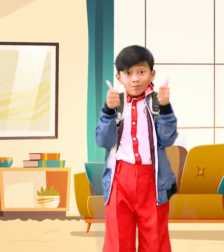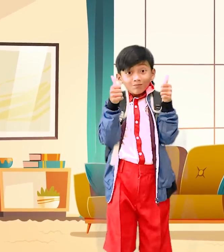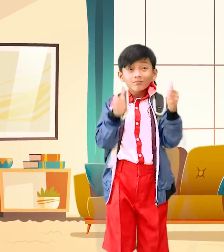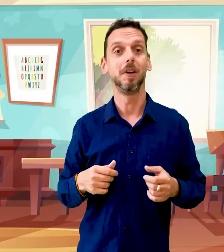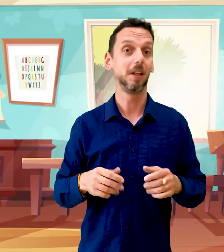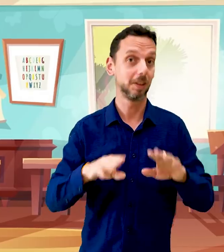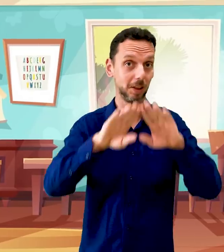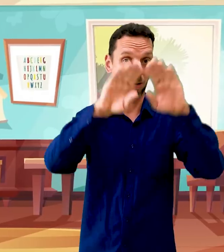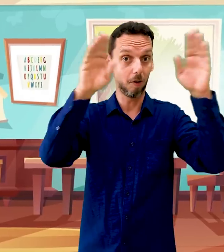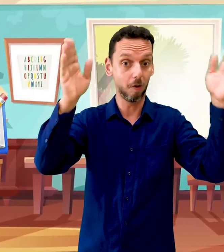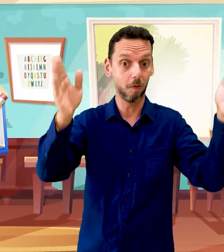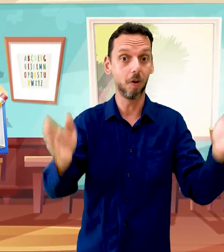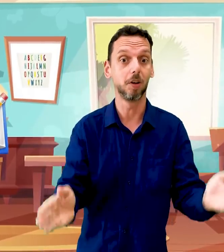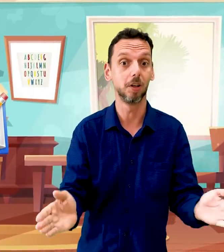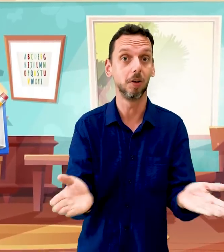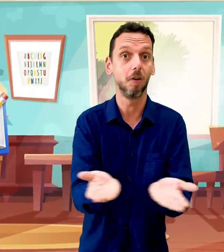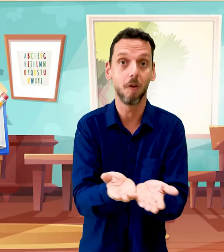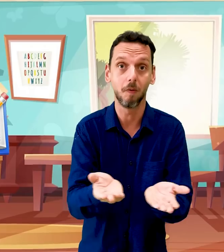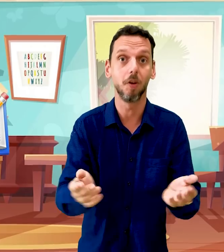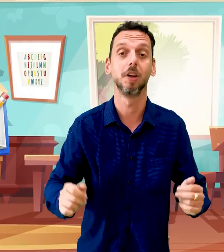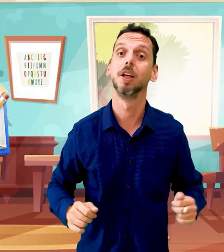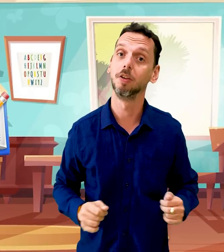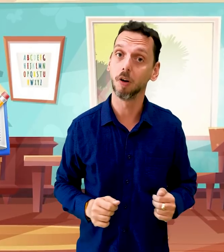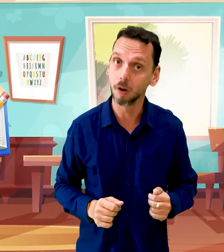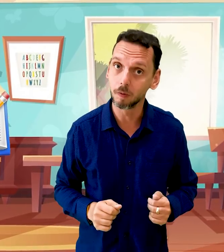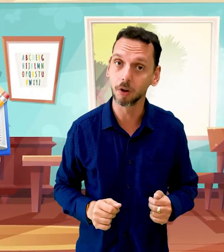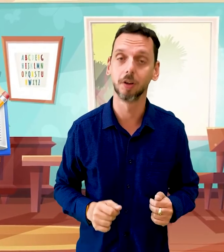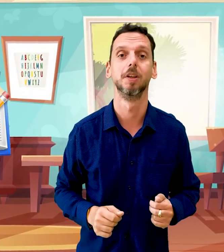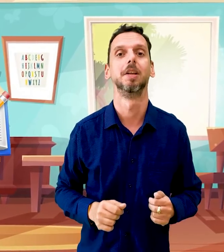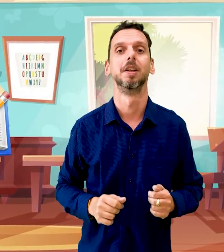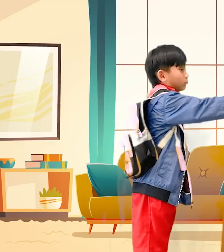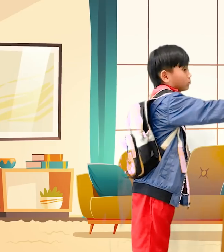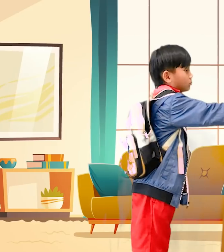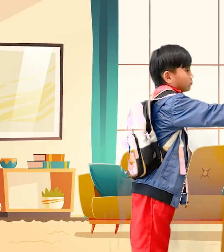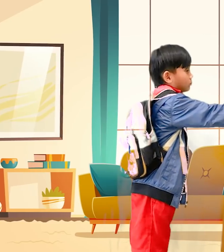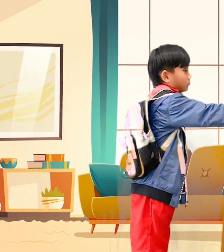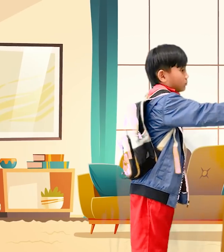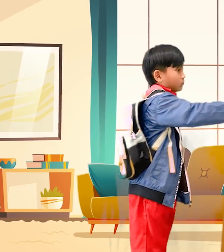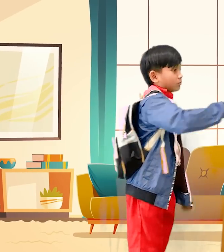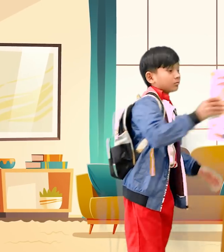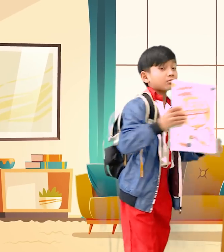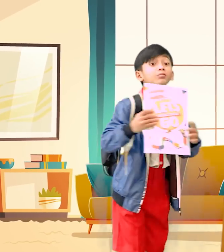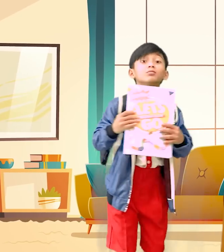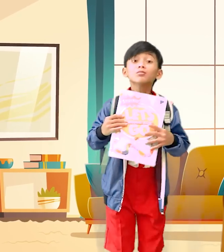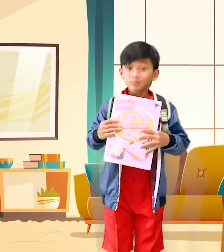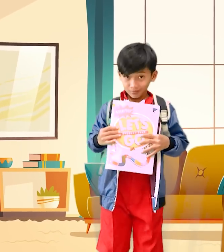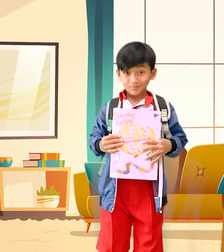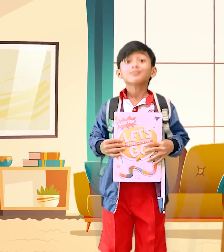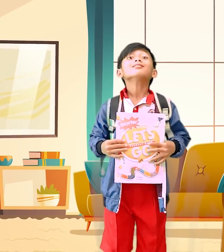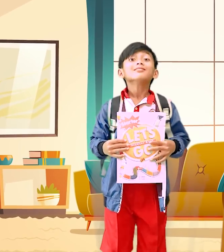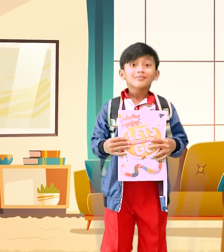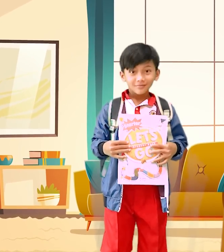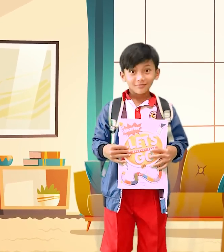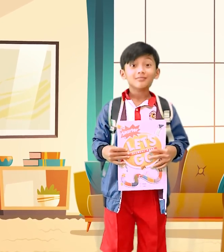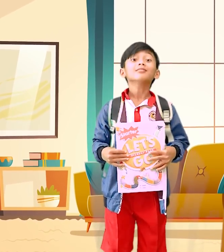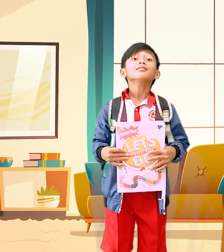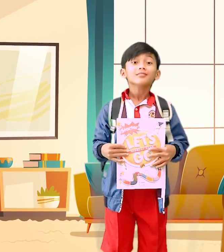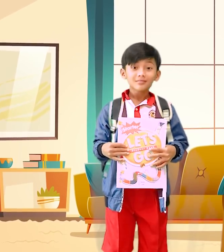Where is your homework Your homework, your homework You did your homework, your homework, your homework